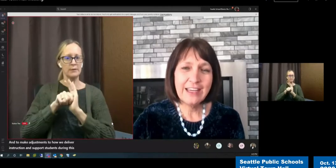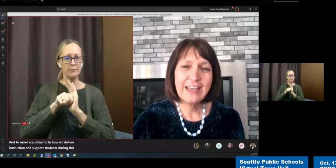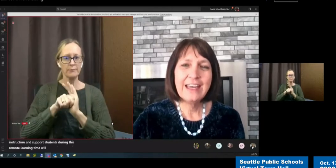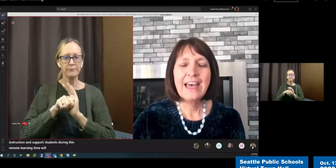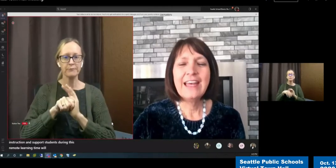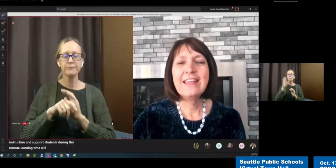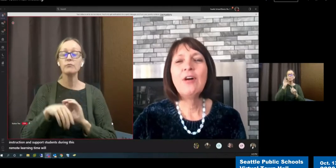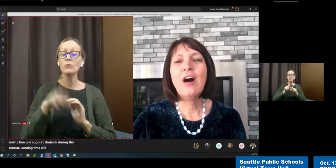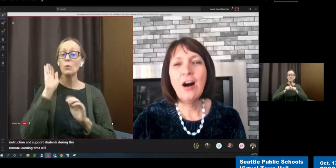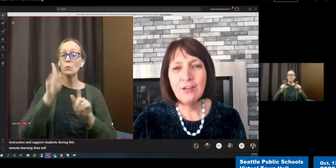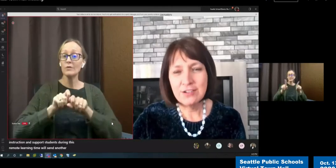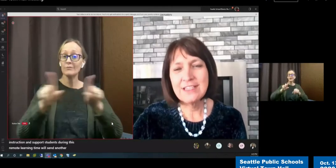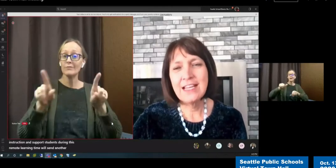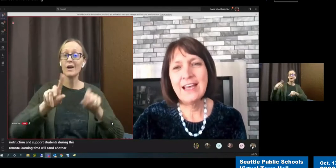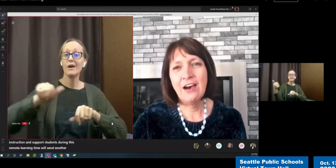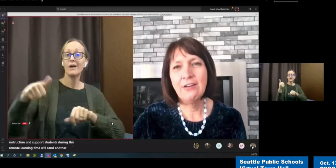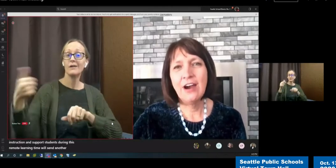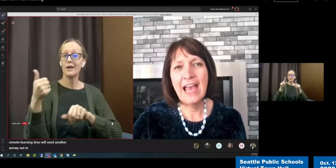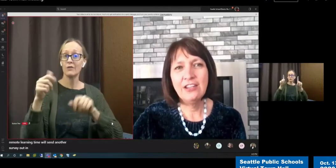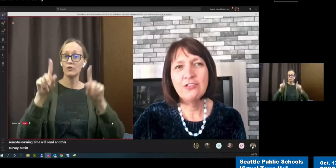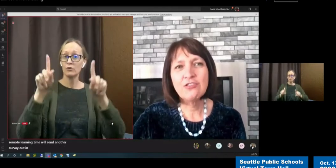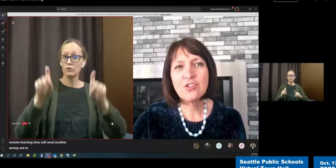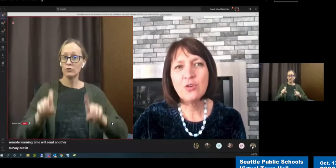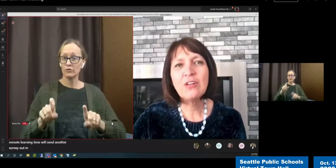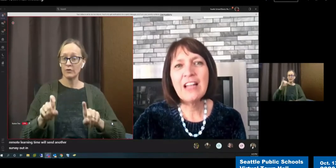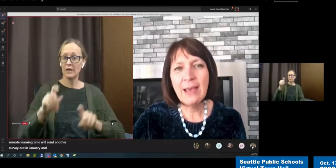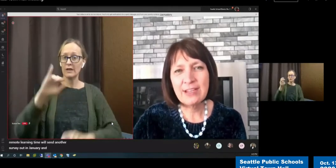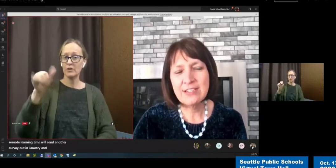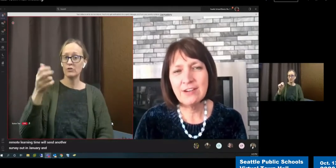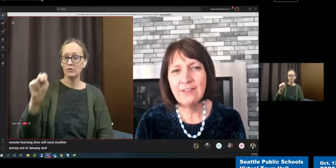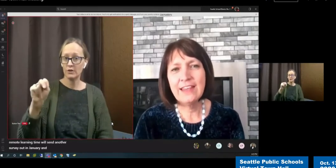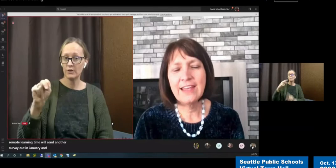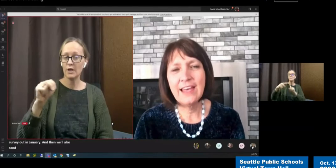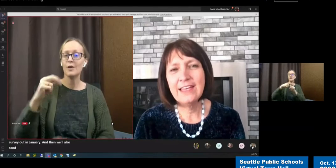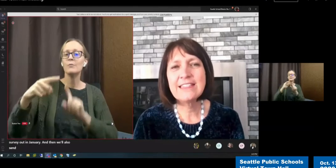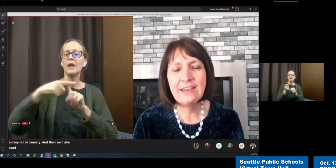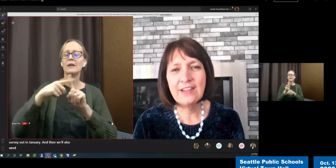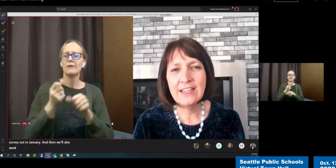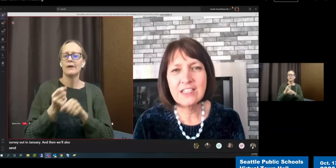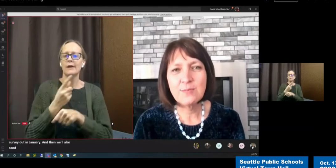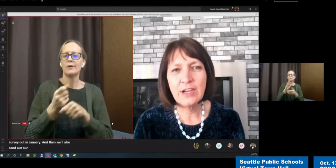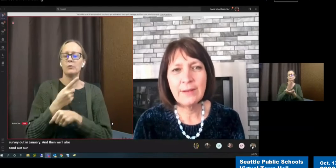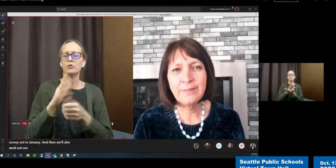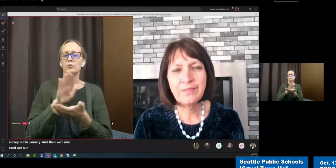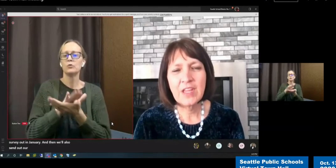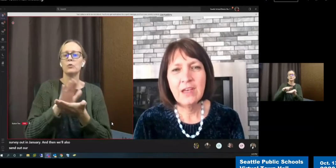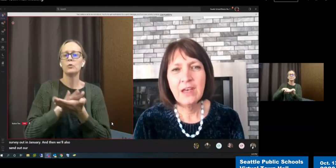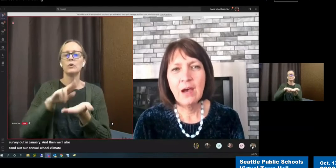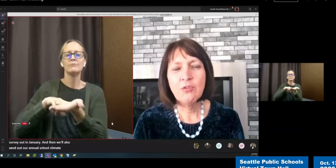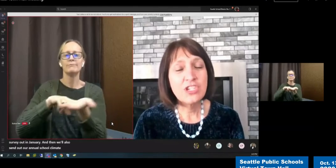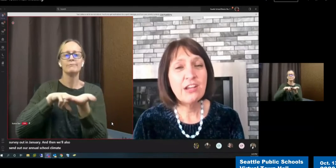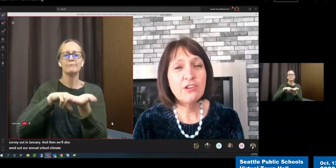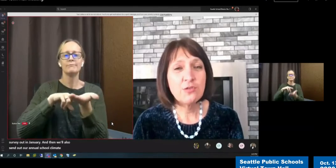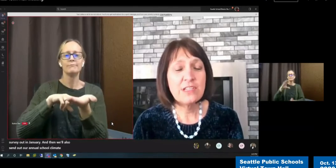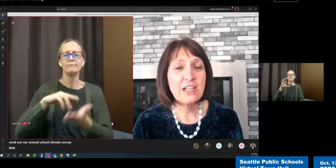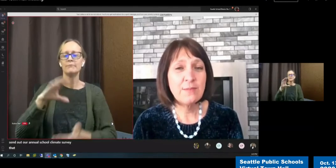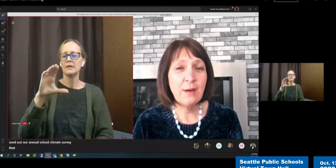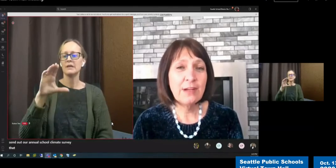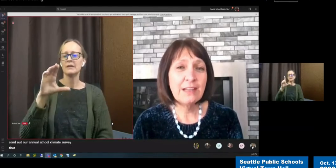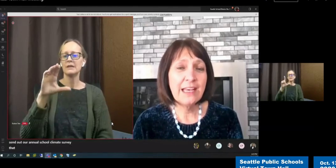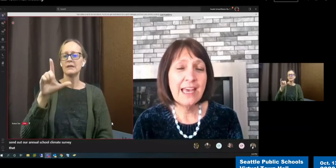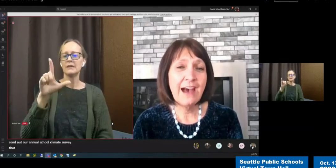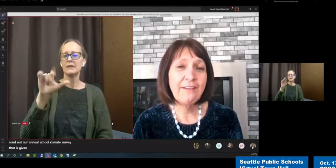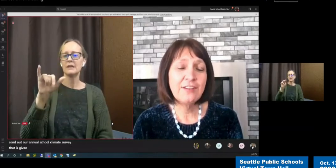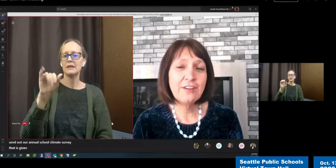and then we'll also send out our annual school climate survey that is given in the spring. And we'll share those results